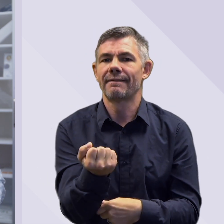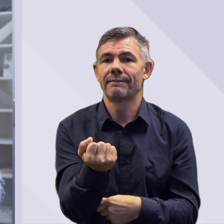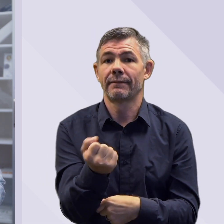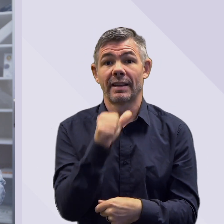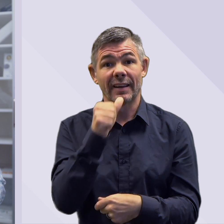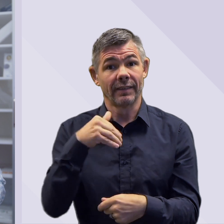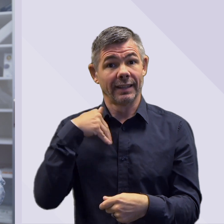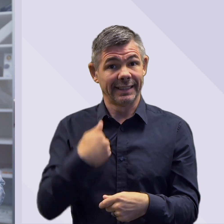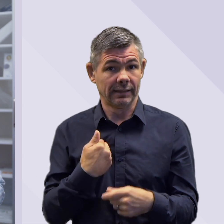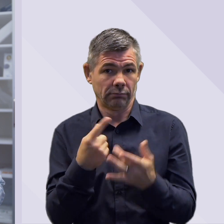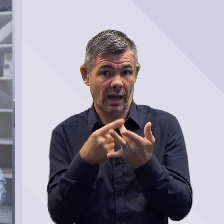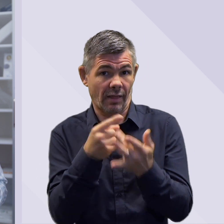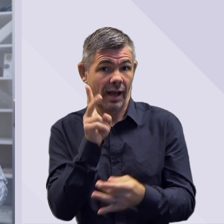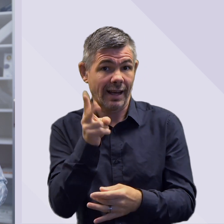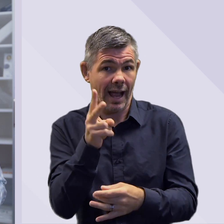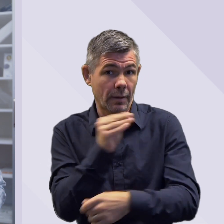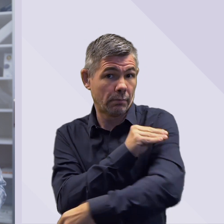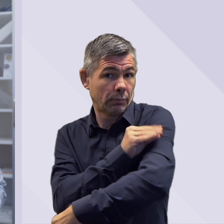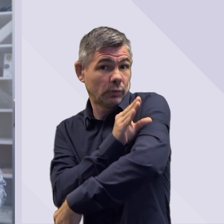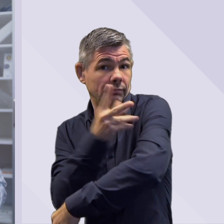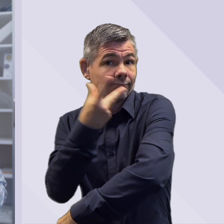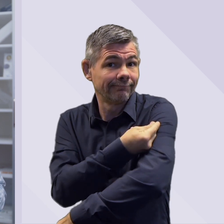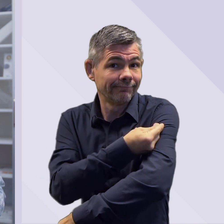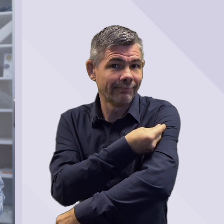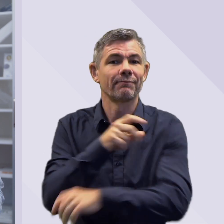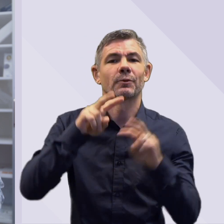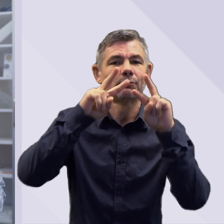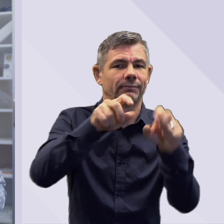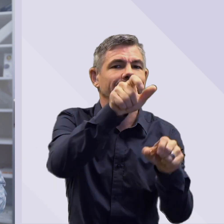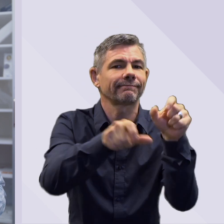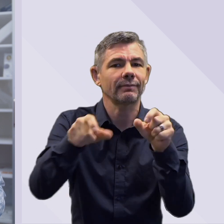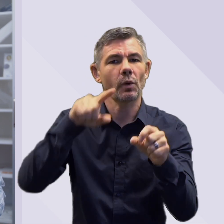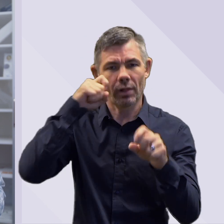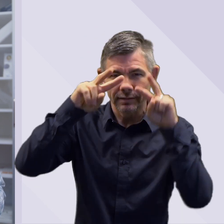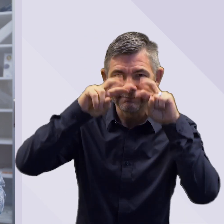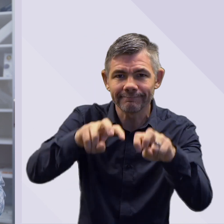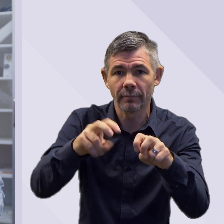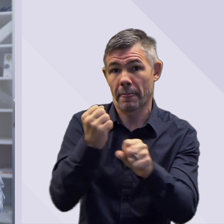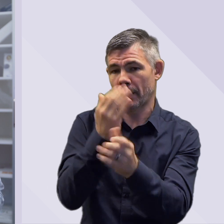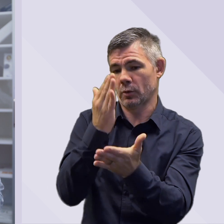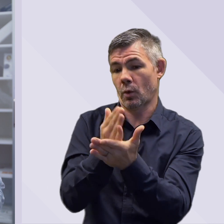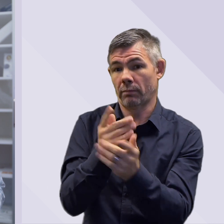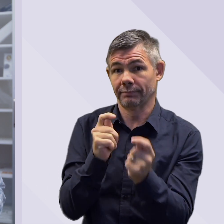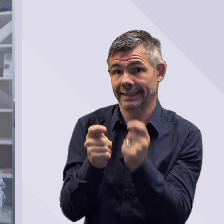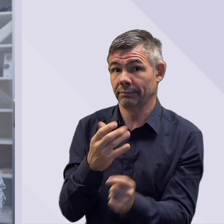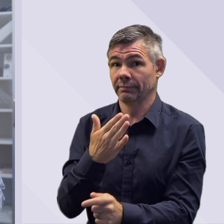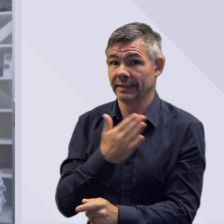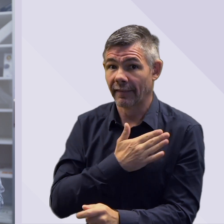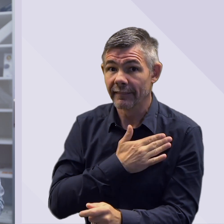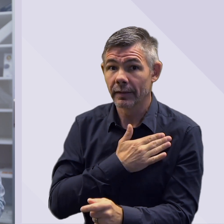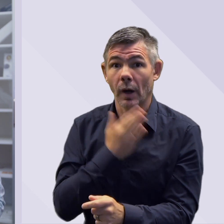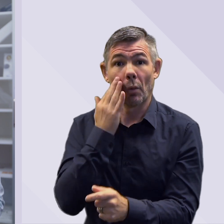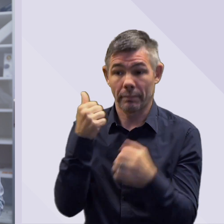viruses do mutate and so if it becomes obvious that we'll need